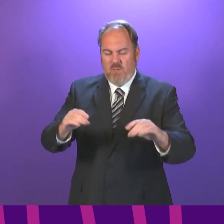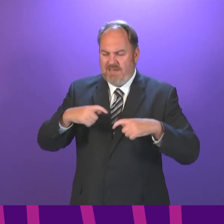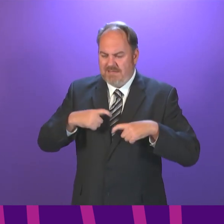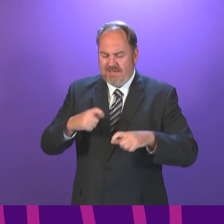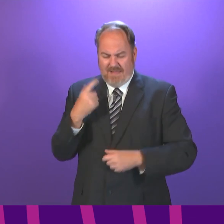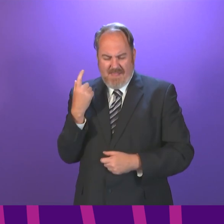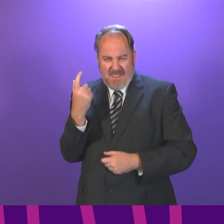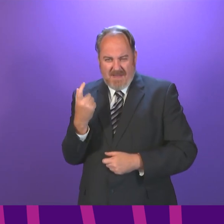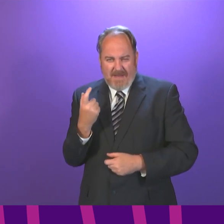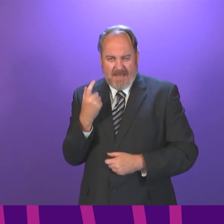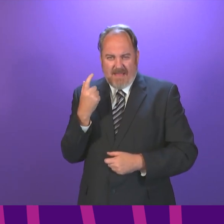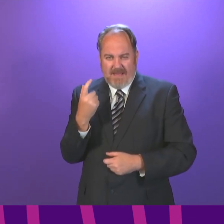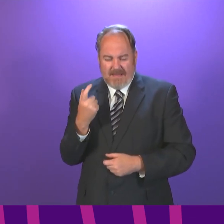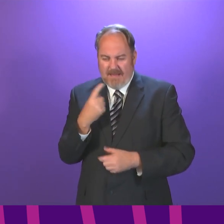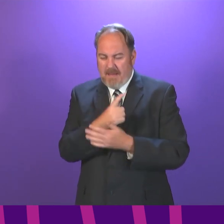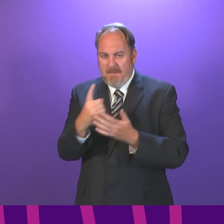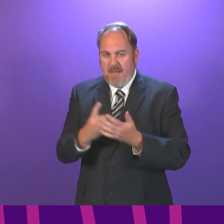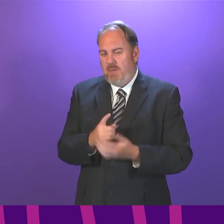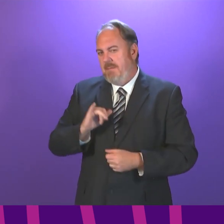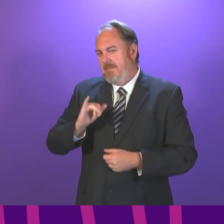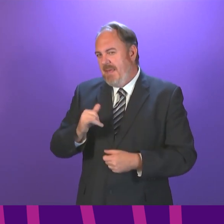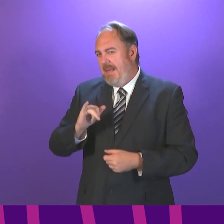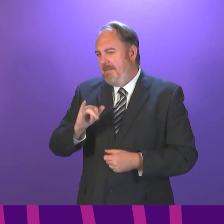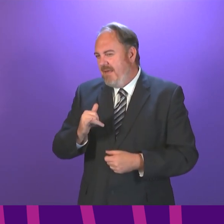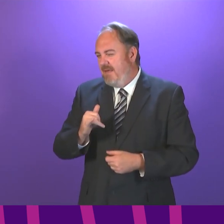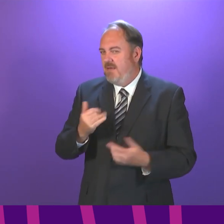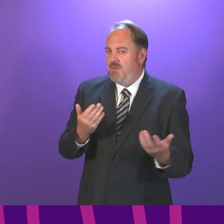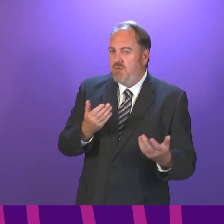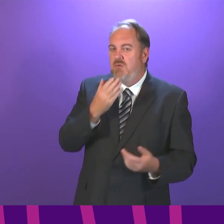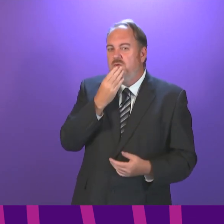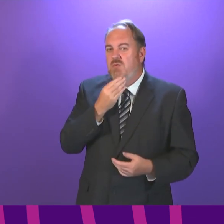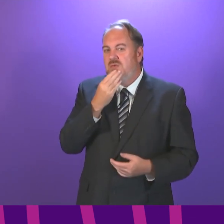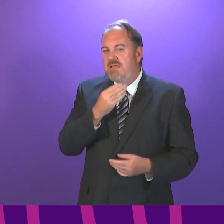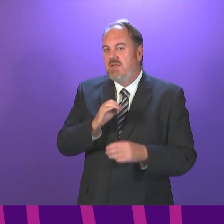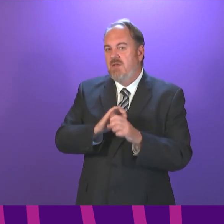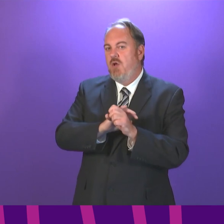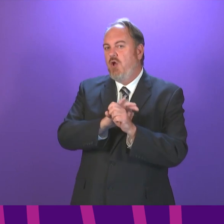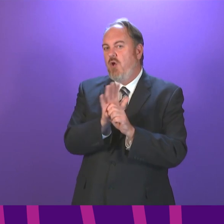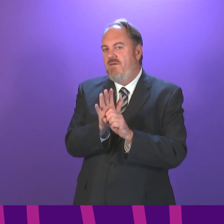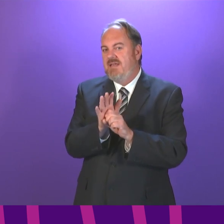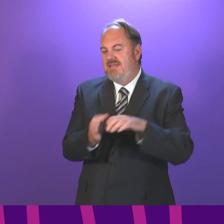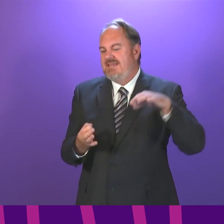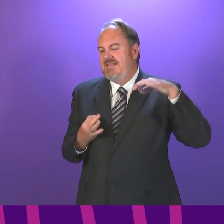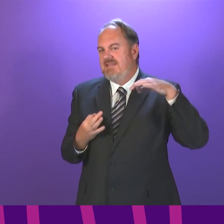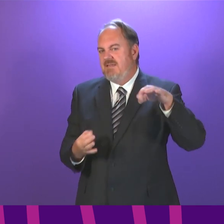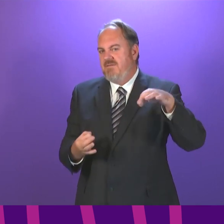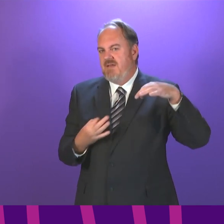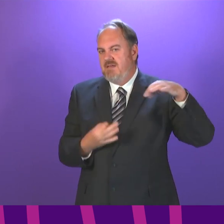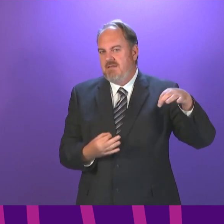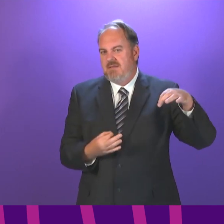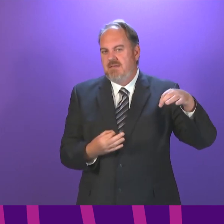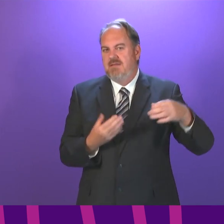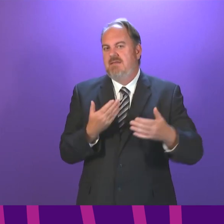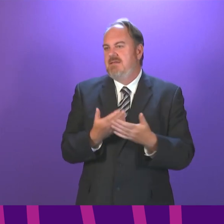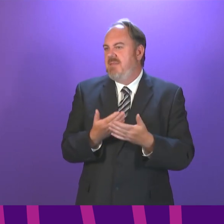very carefully the possible, albeit limited, use of COVID status certification for access to certain